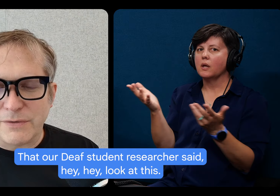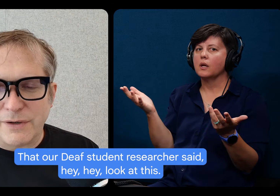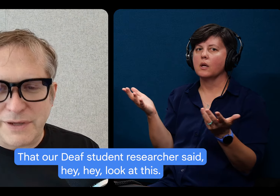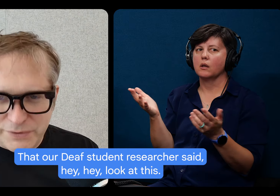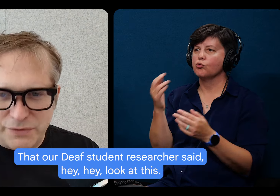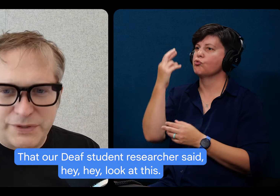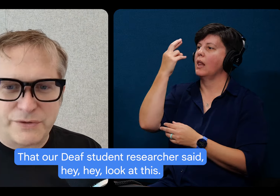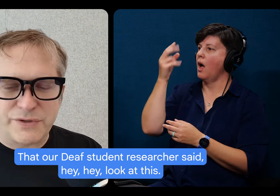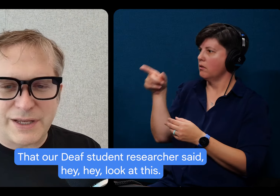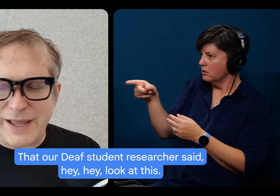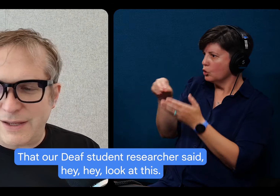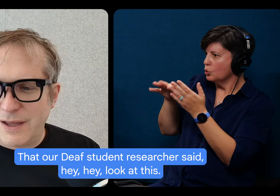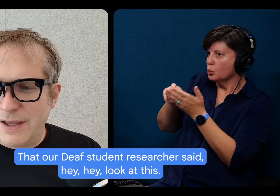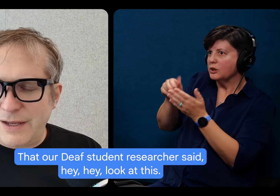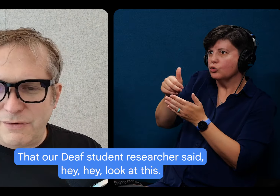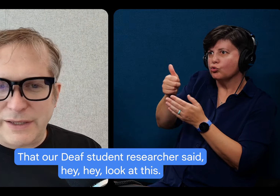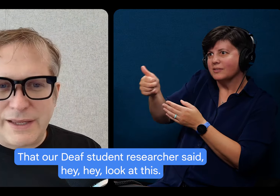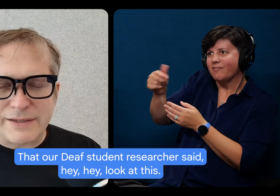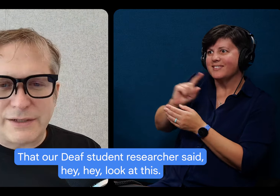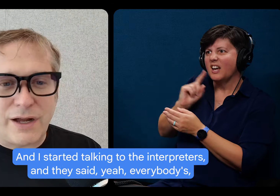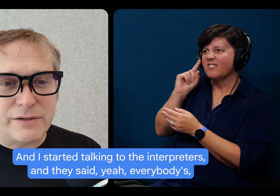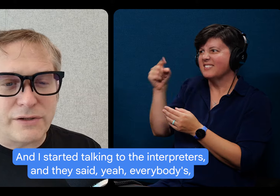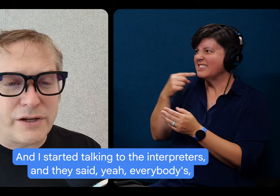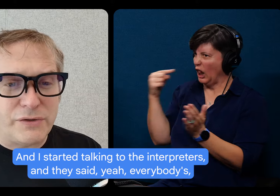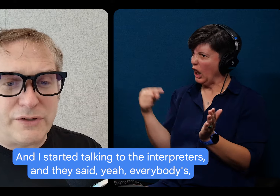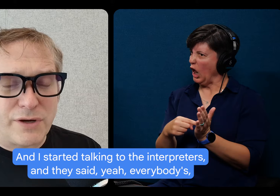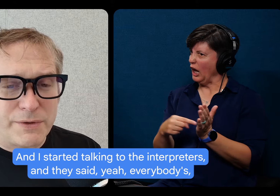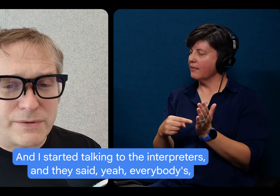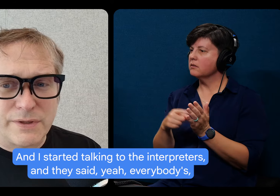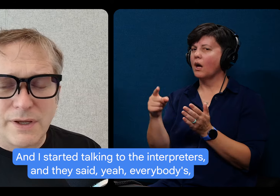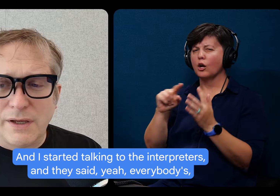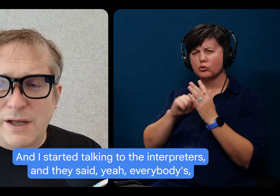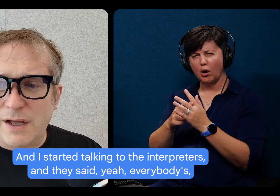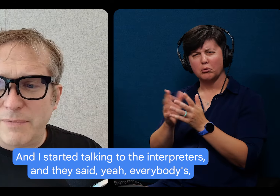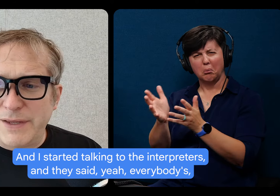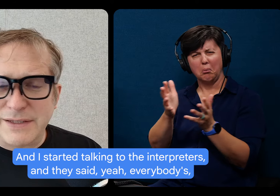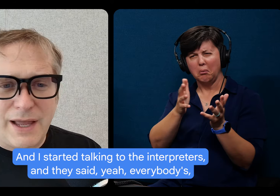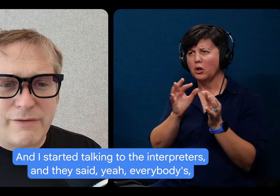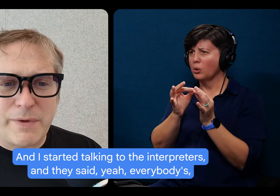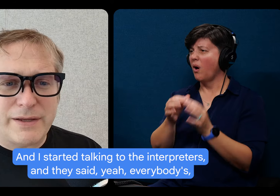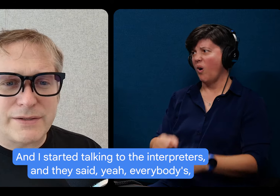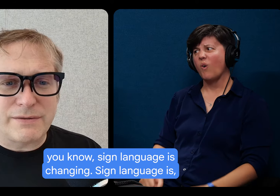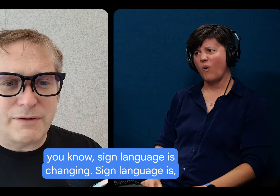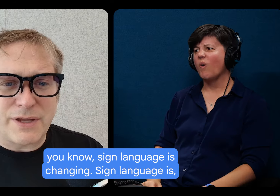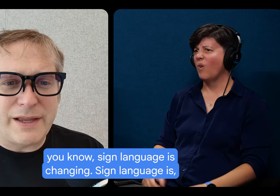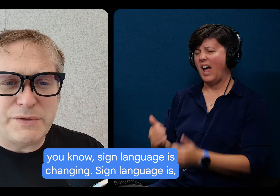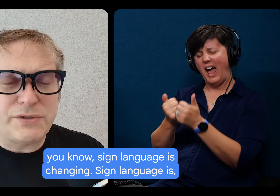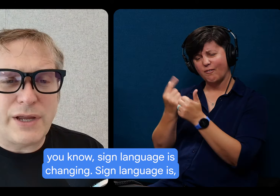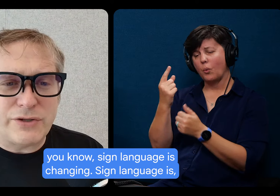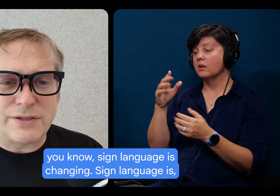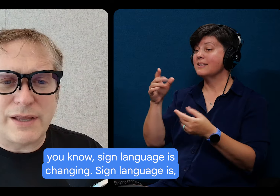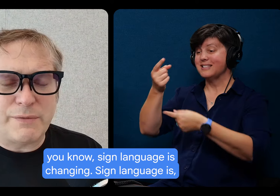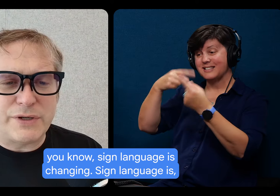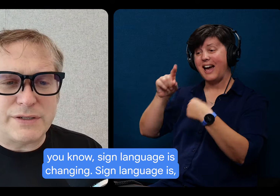you know, our, our deaf student researcher said, Hey, Hey, look at this. I thought I started talking to the interpreters, um, and they said, yeah, everybody's, you sign language